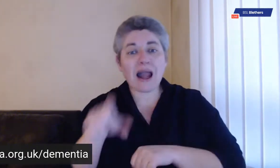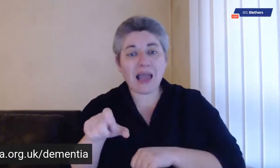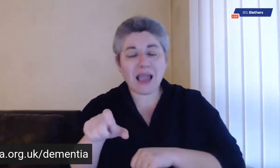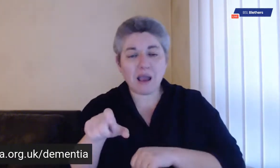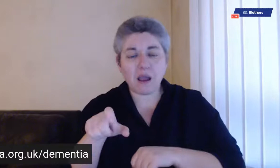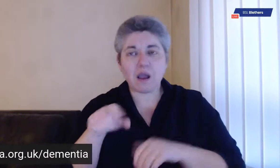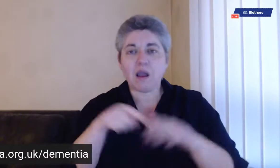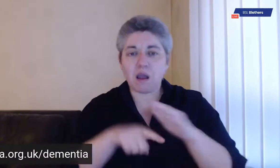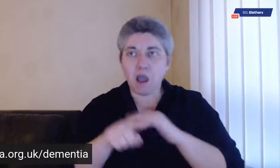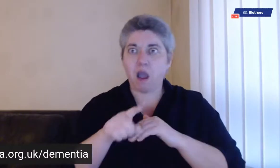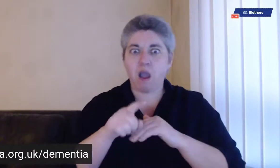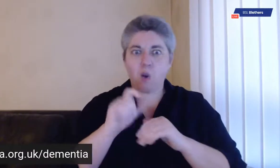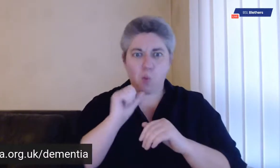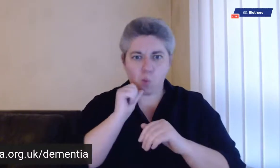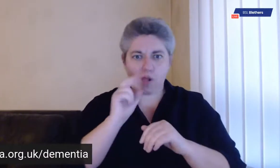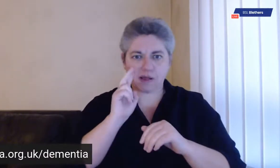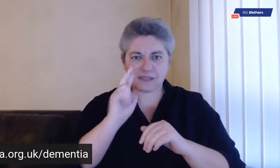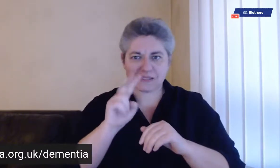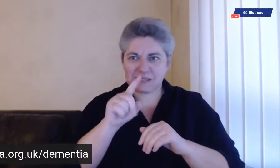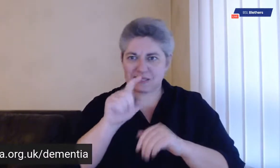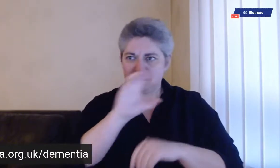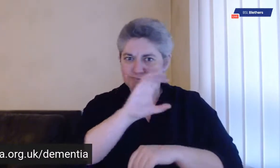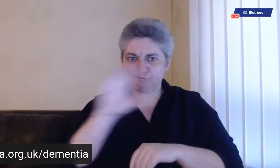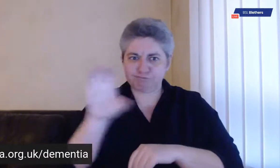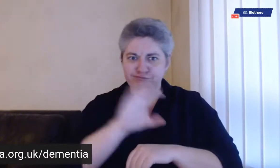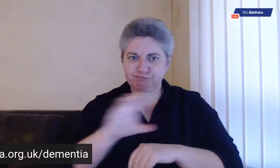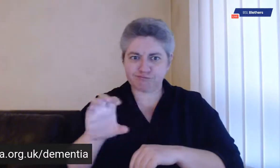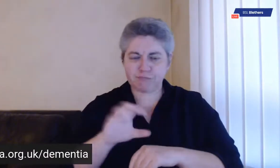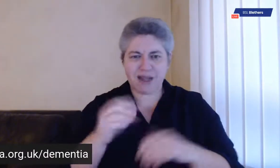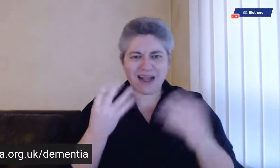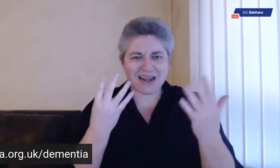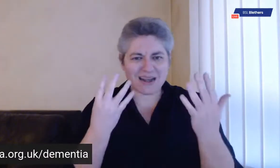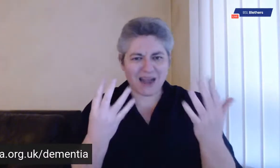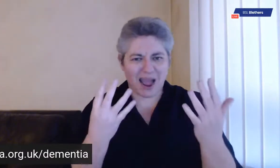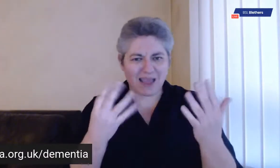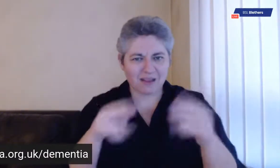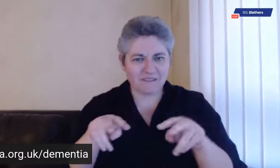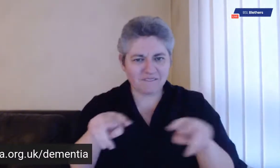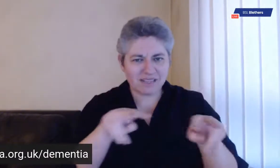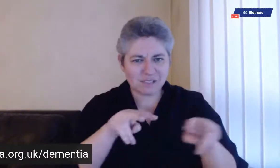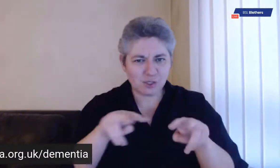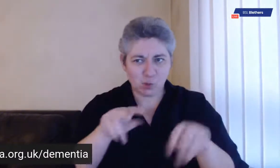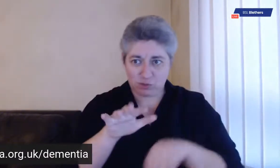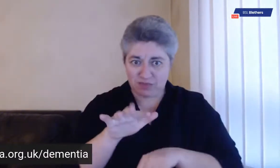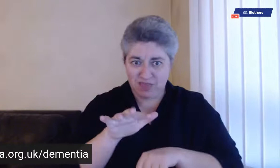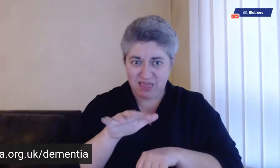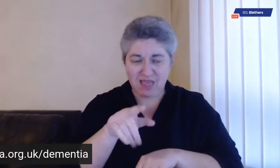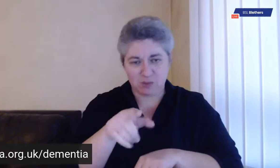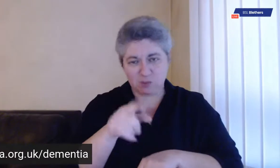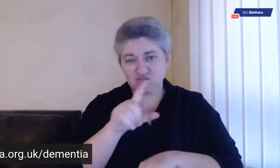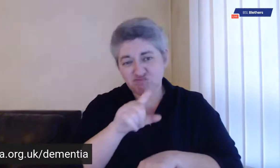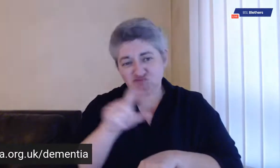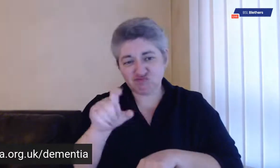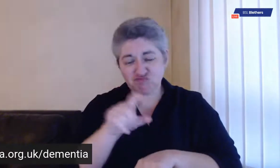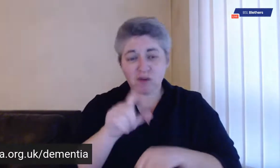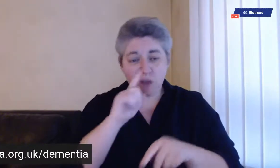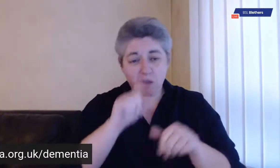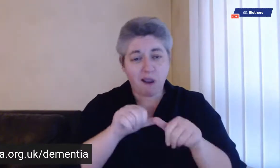the website that you can see on your screen at the moment is covered. So if you click on that website, you'll